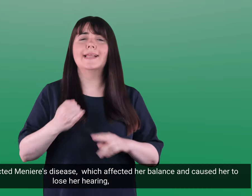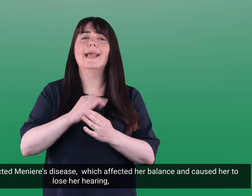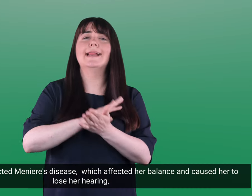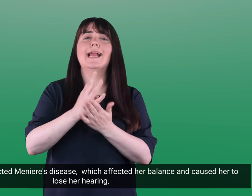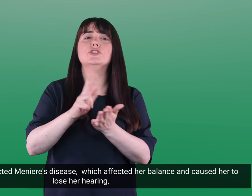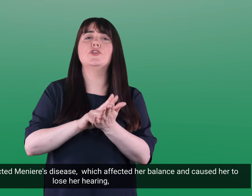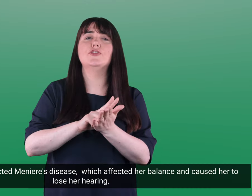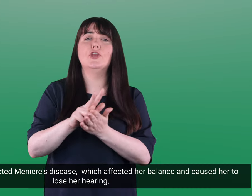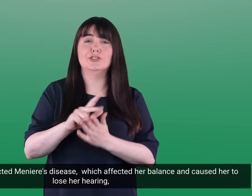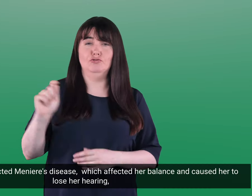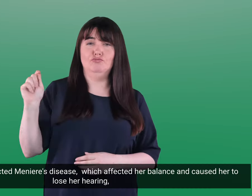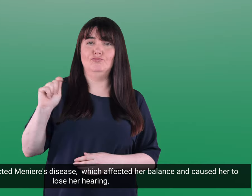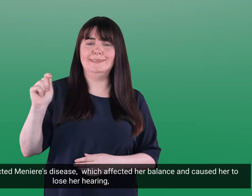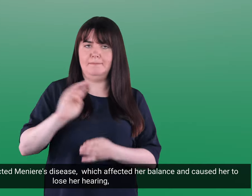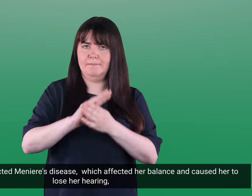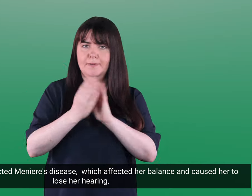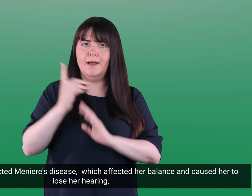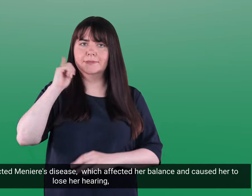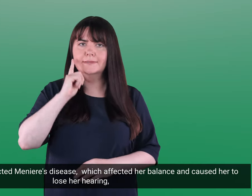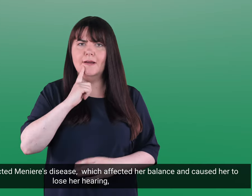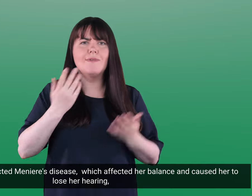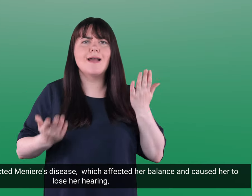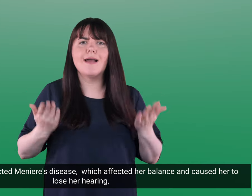In 1913, Teresa contracted Meniere's disease